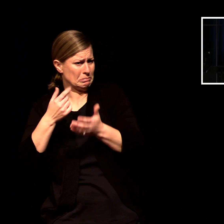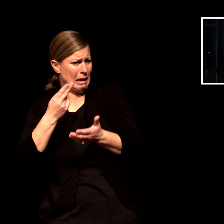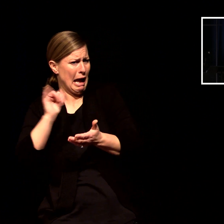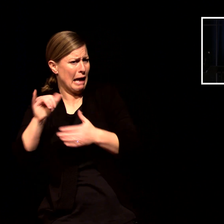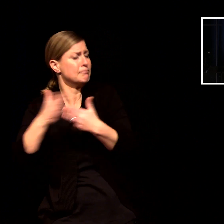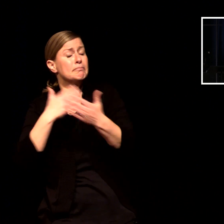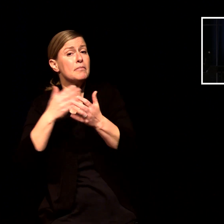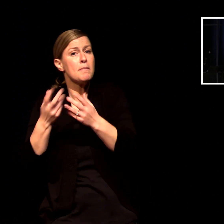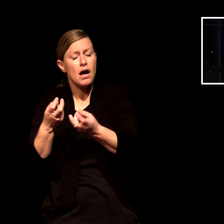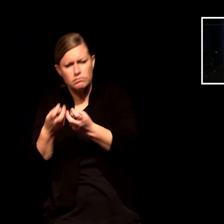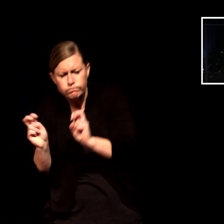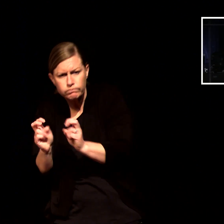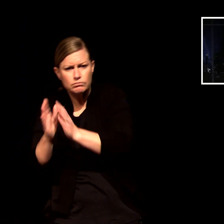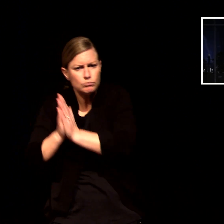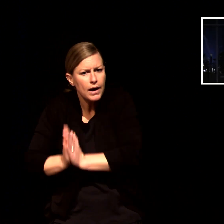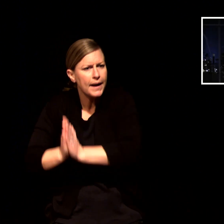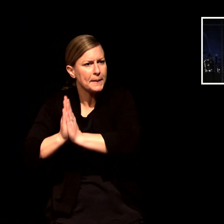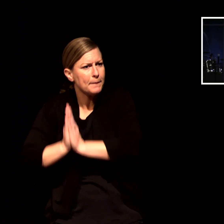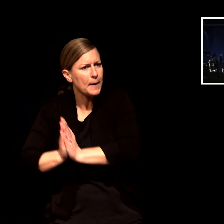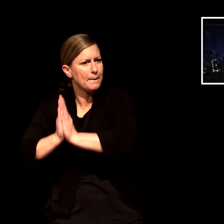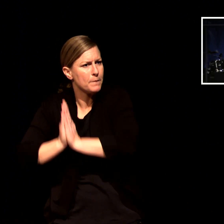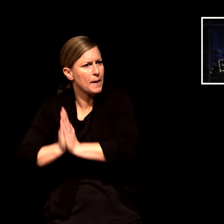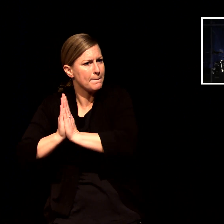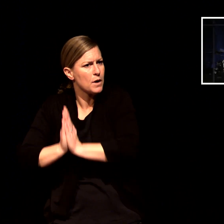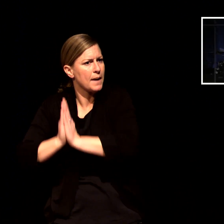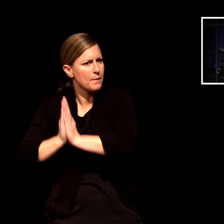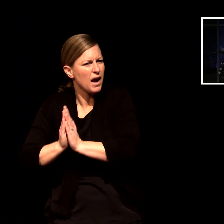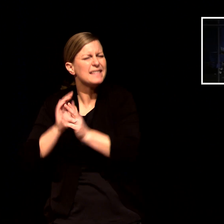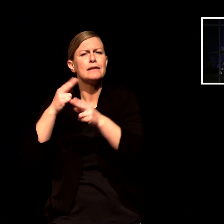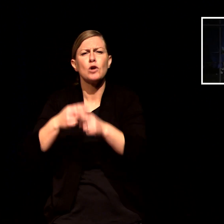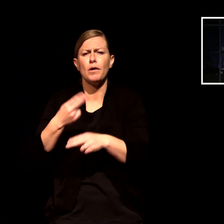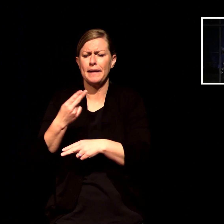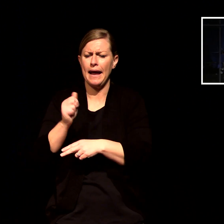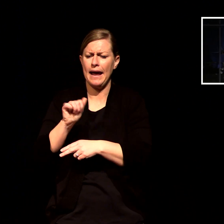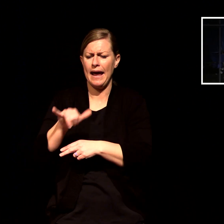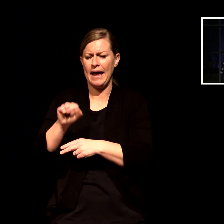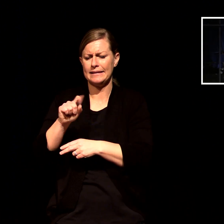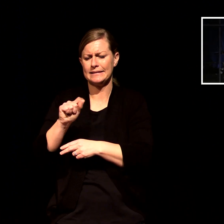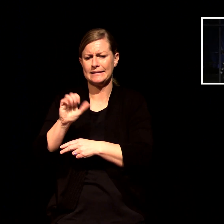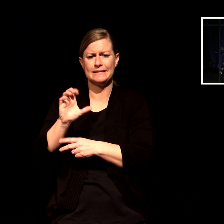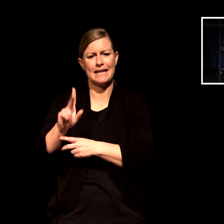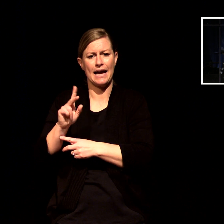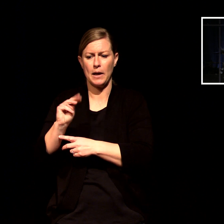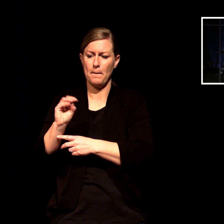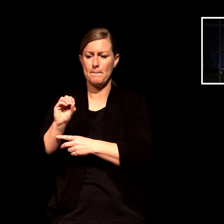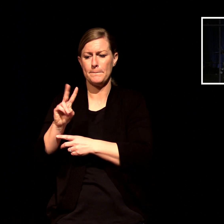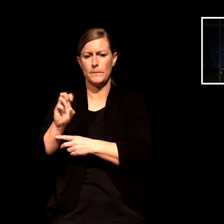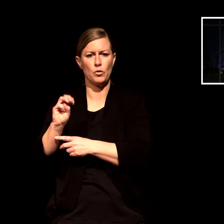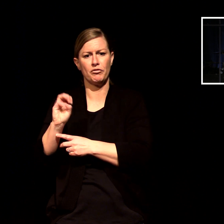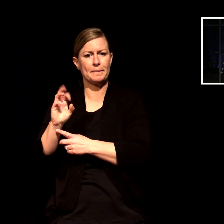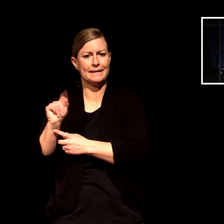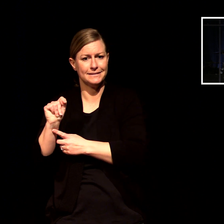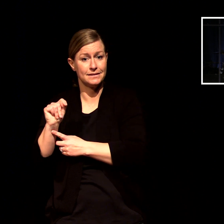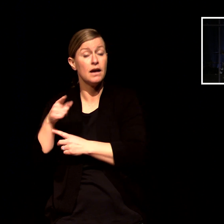the next week and again and again and again and within 50 years they had sent out over 1200 people on mission